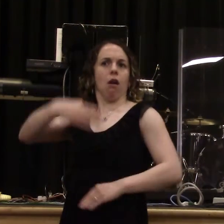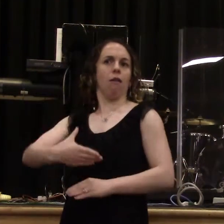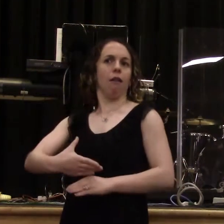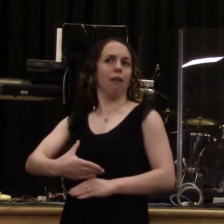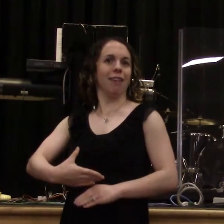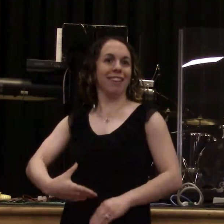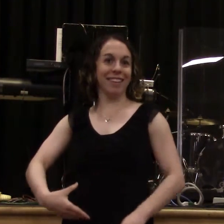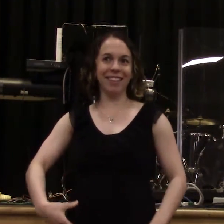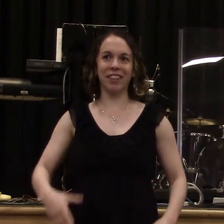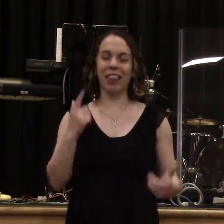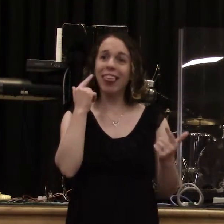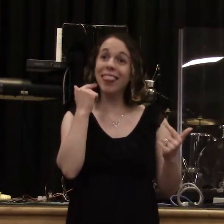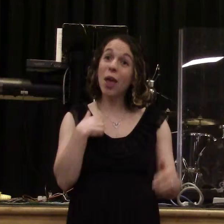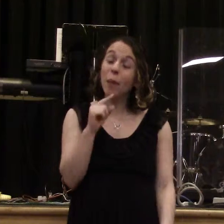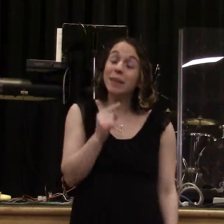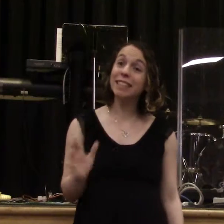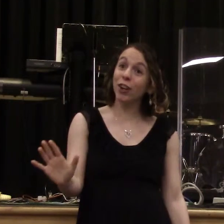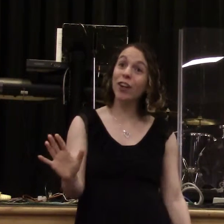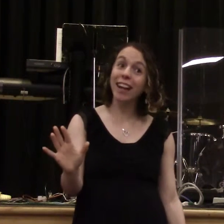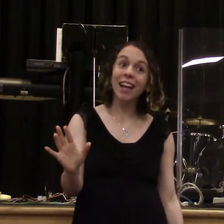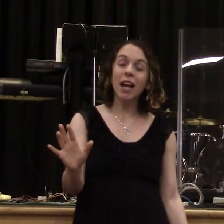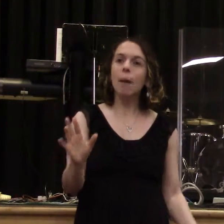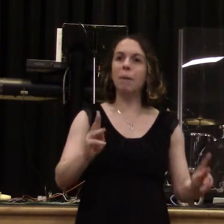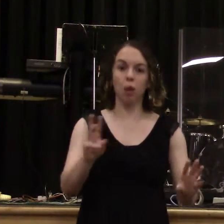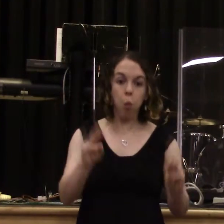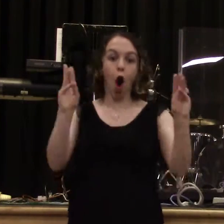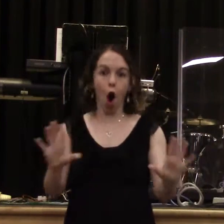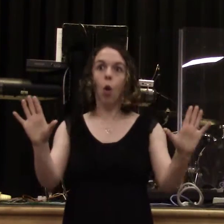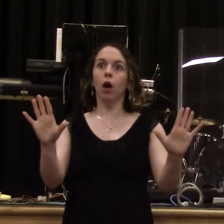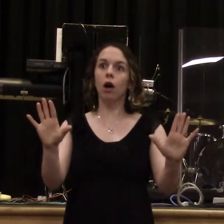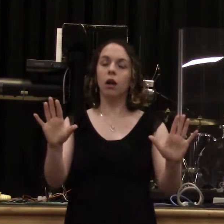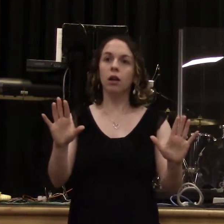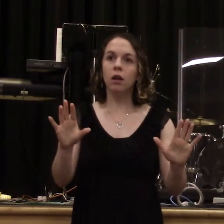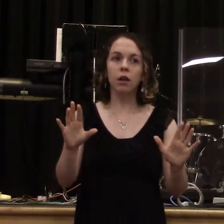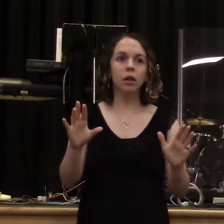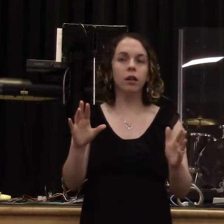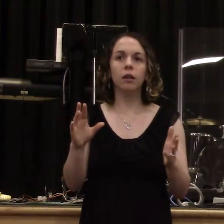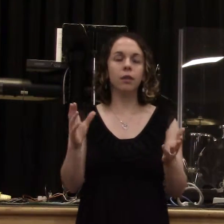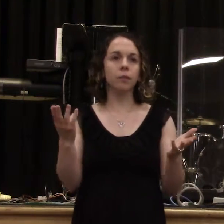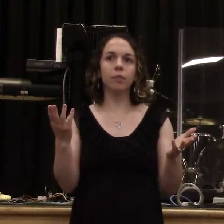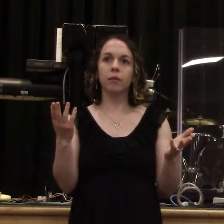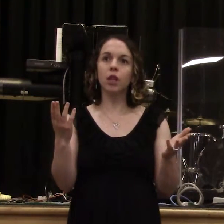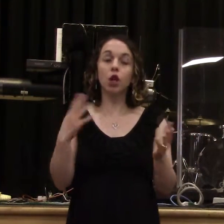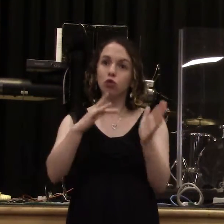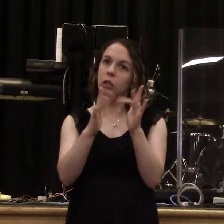I'm saying that seriously. This is like, whoa. It's like, did you ever meet anybody? Like, you're like, whoa, you know, this is like,